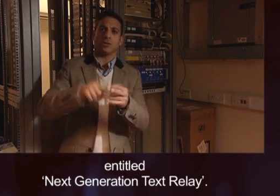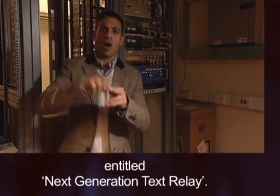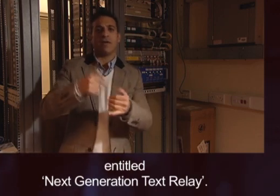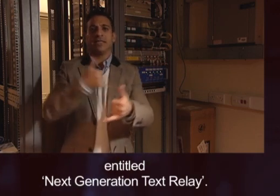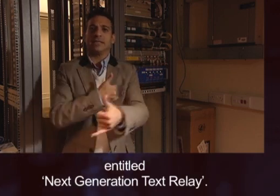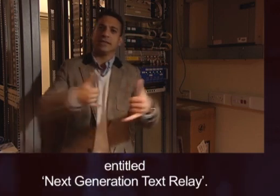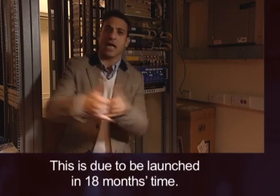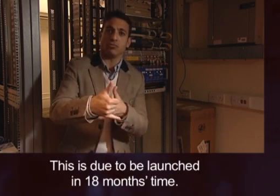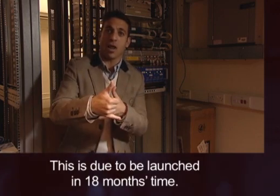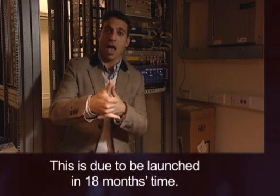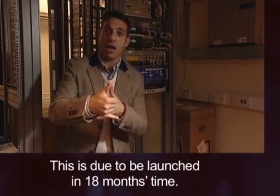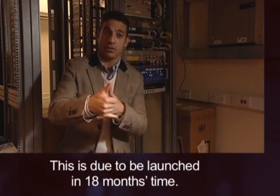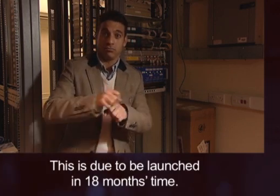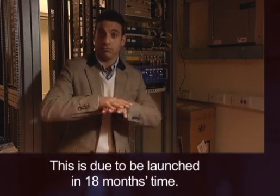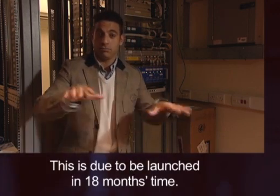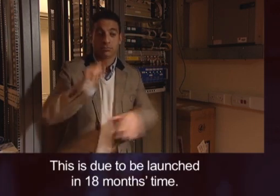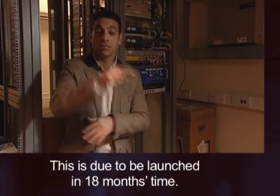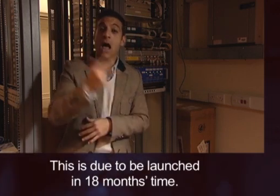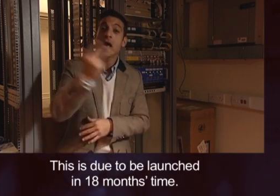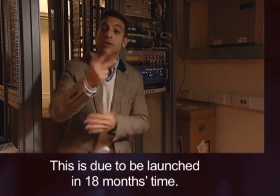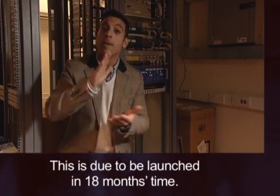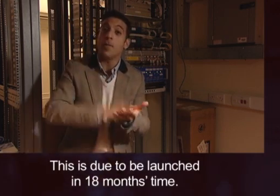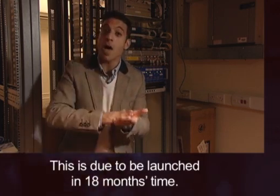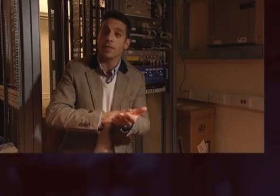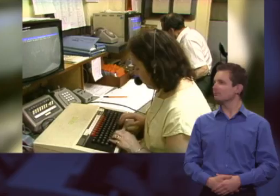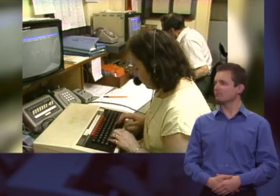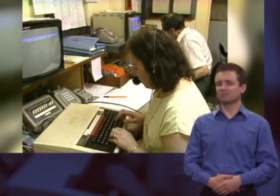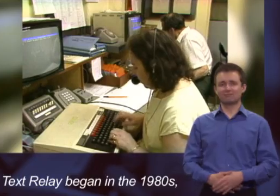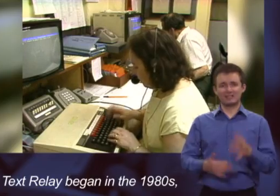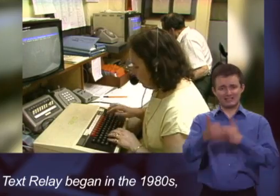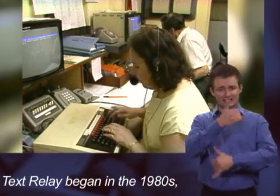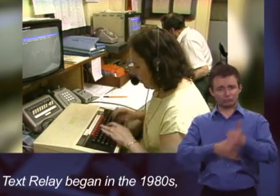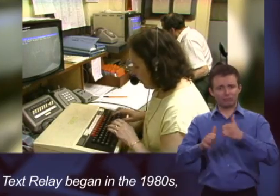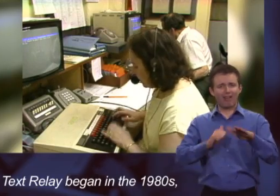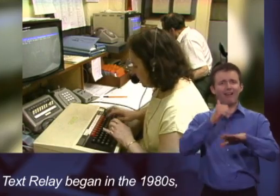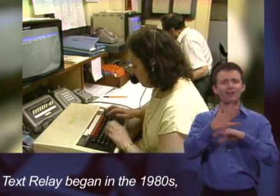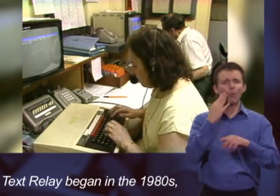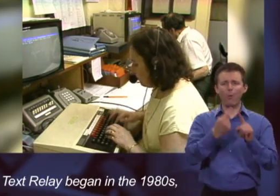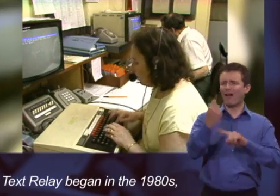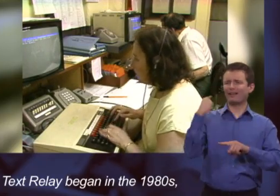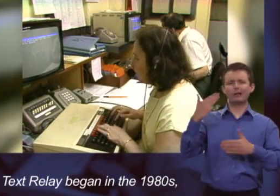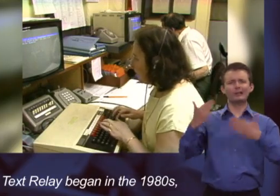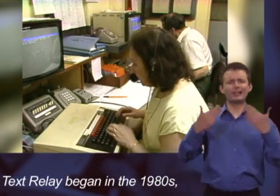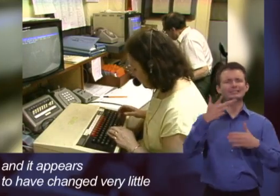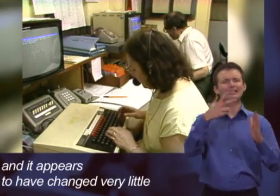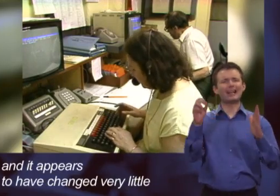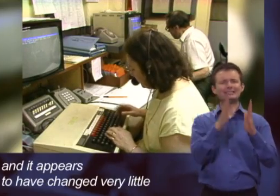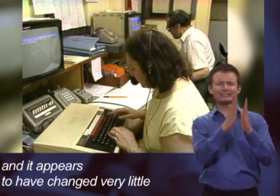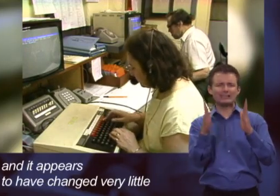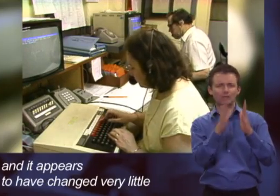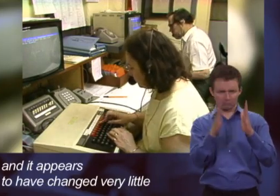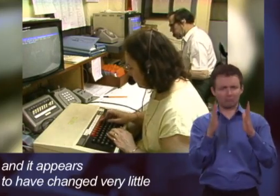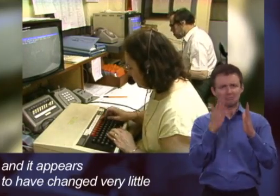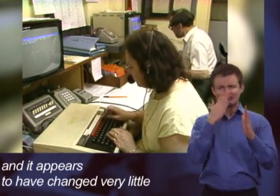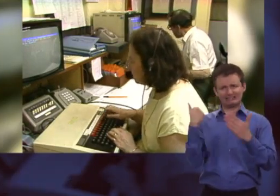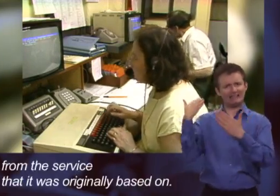Relay. This is due to be launched in 18 months time. Text Relay began in the 1980s, and it appears to